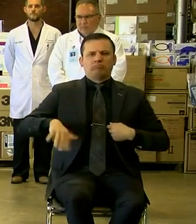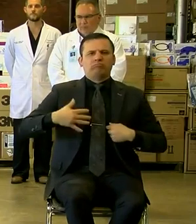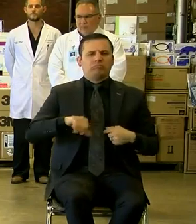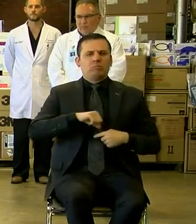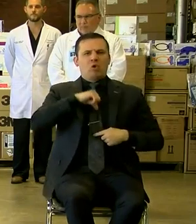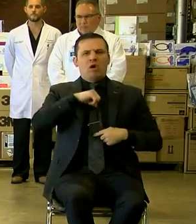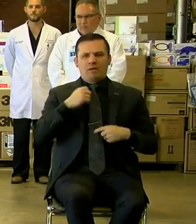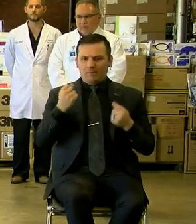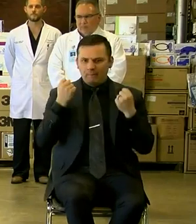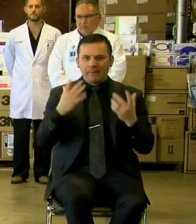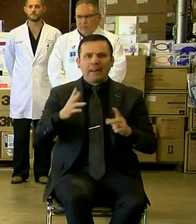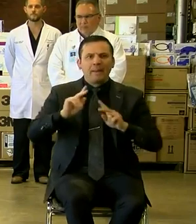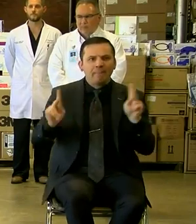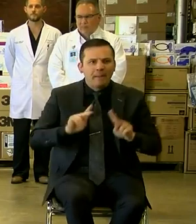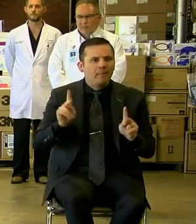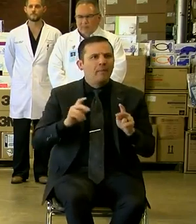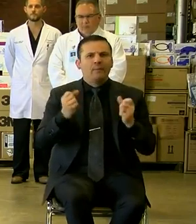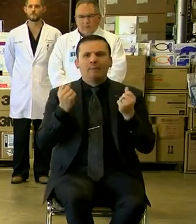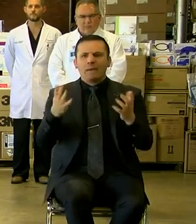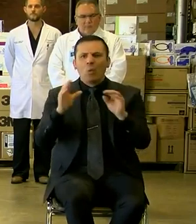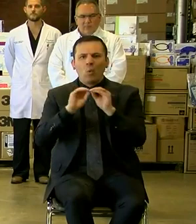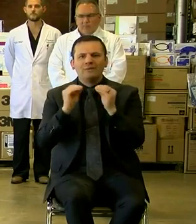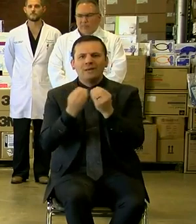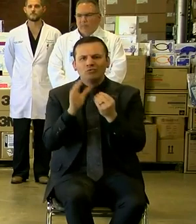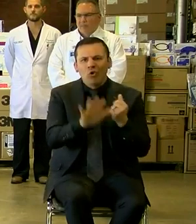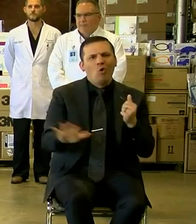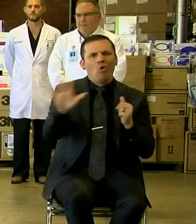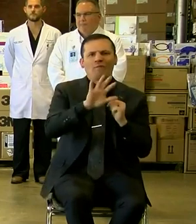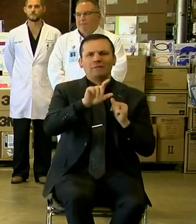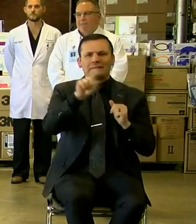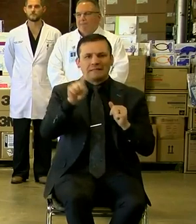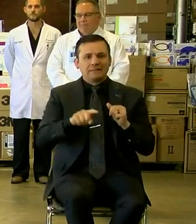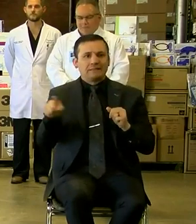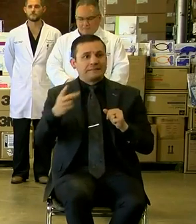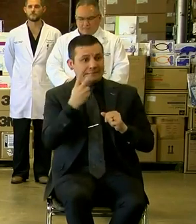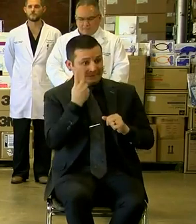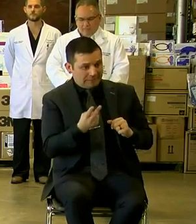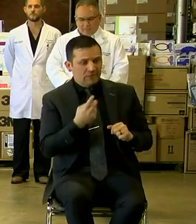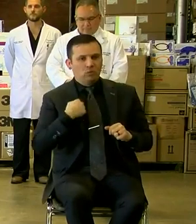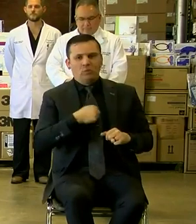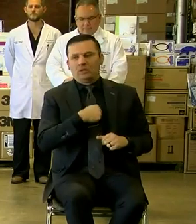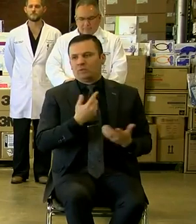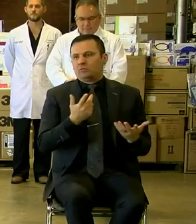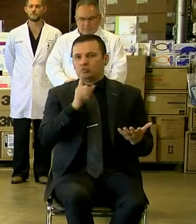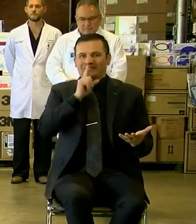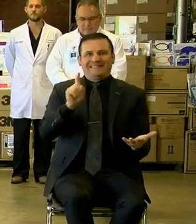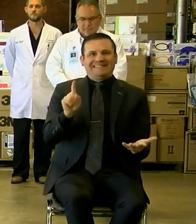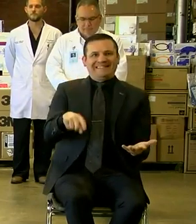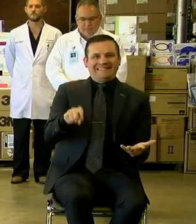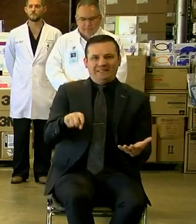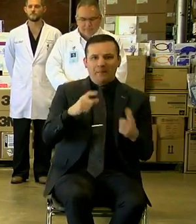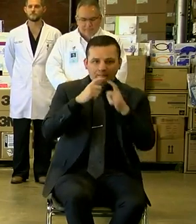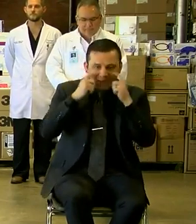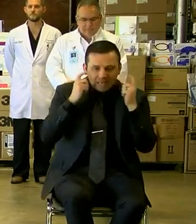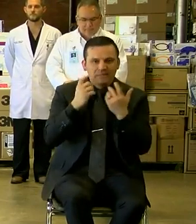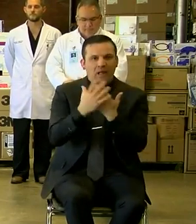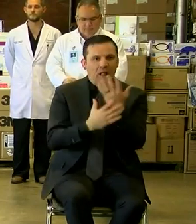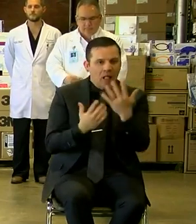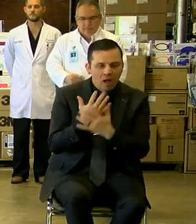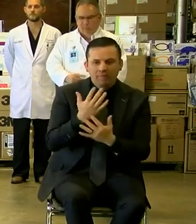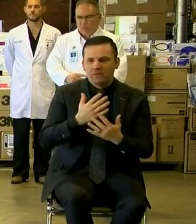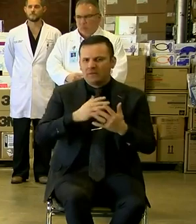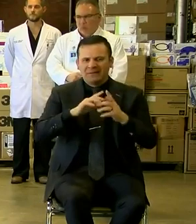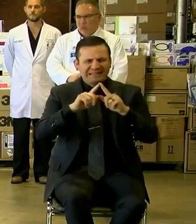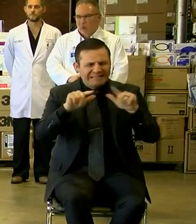are so many people and so many organizations across the state of Texas who see the need for the masks, for the personal protection equipment, for the gloves, for